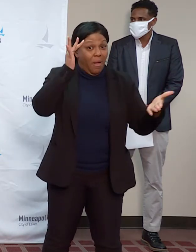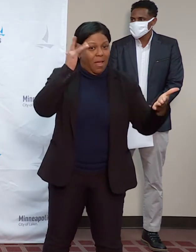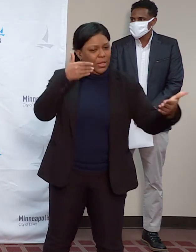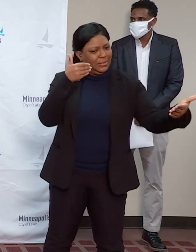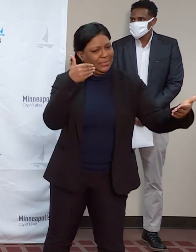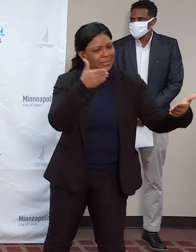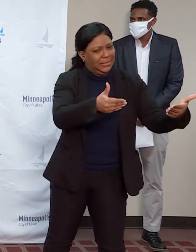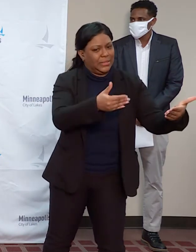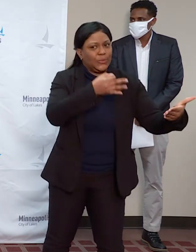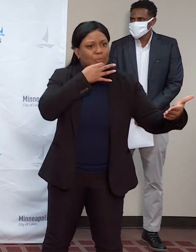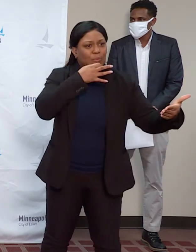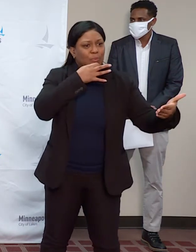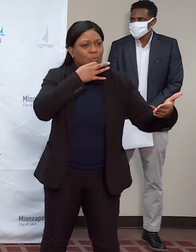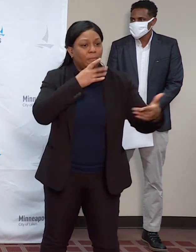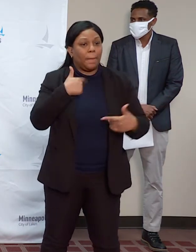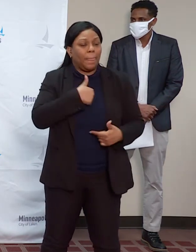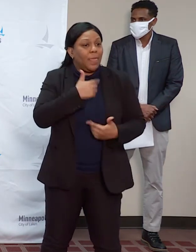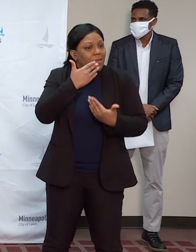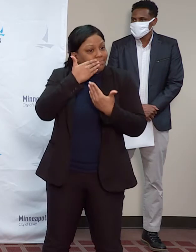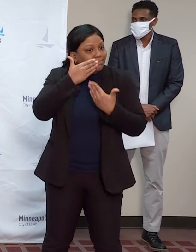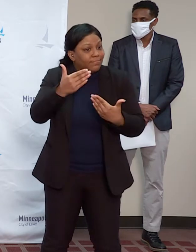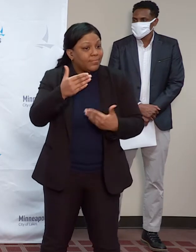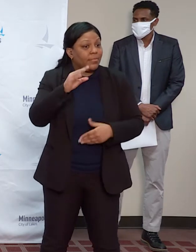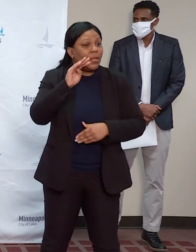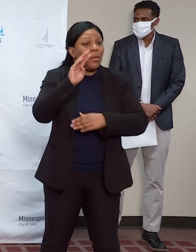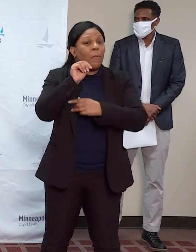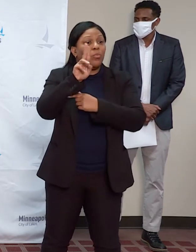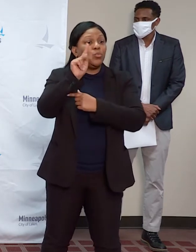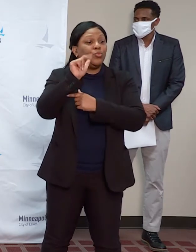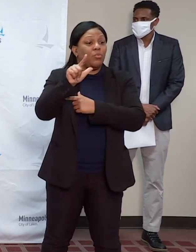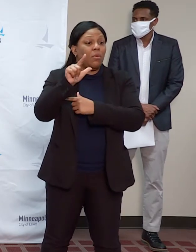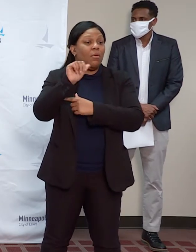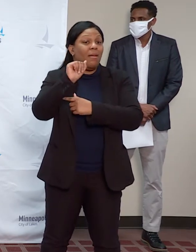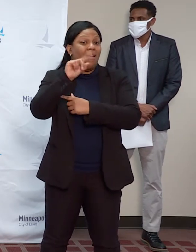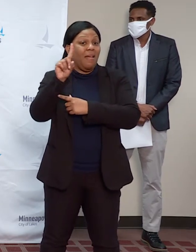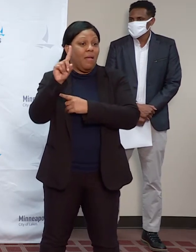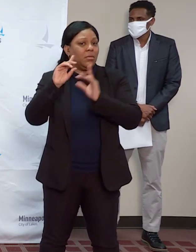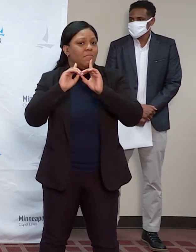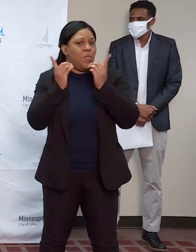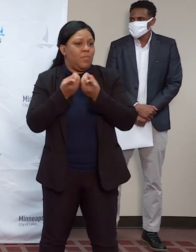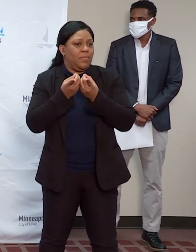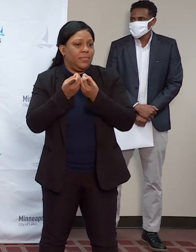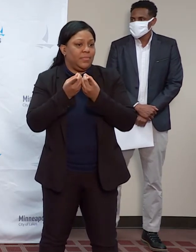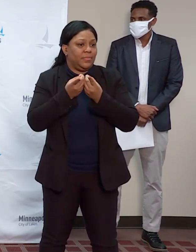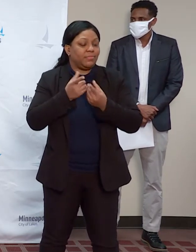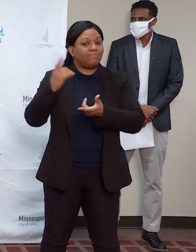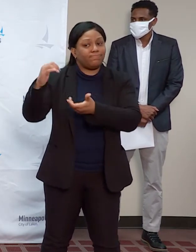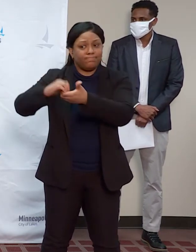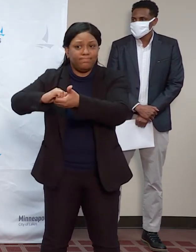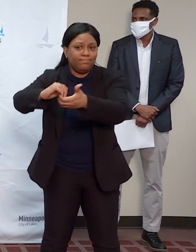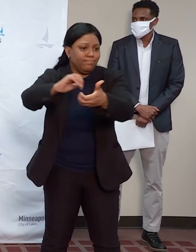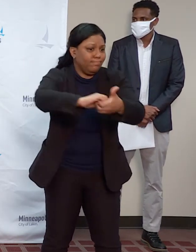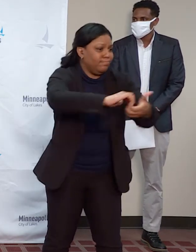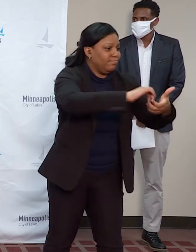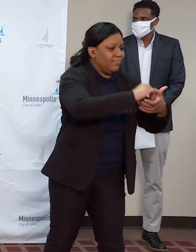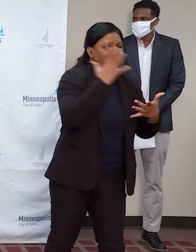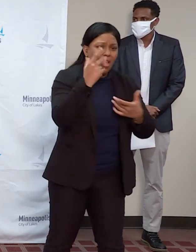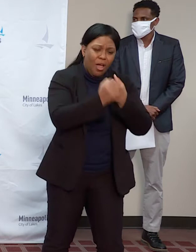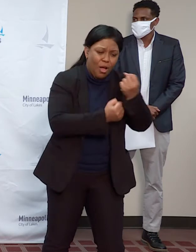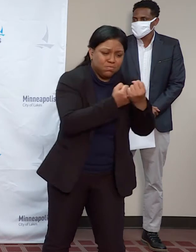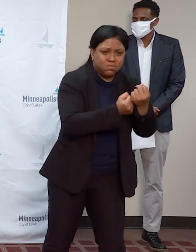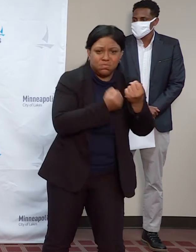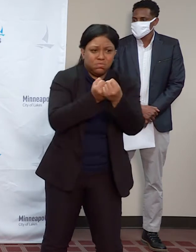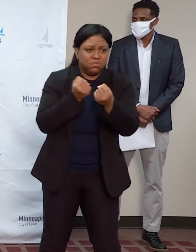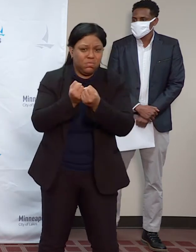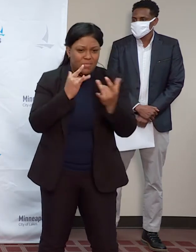county, and state, along with our National Guard for assisting us in this endeavor. As the Mayor indicated, we will